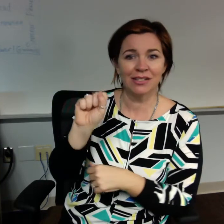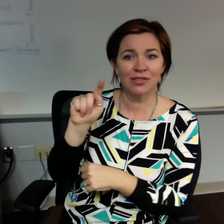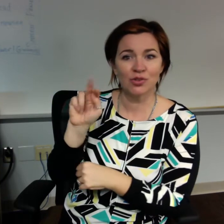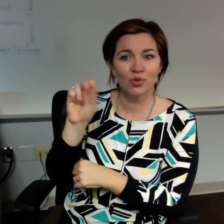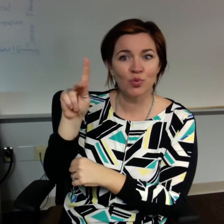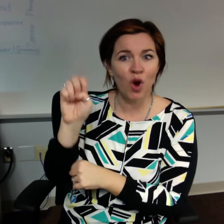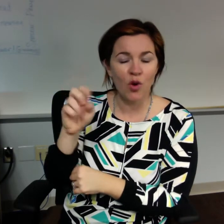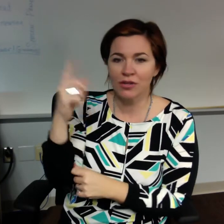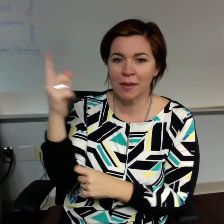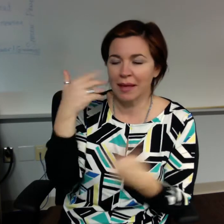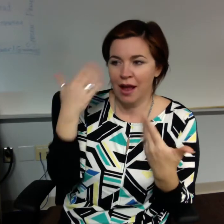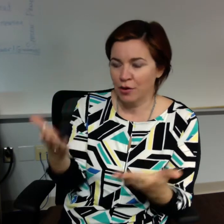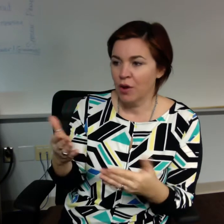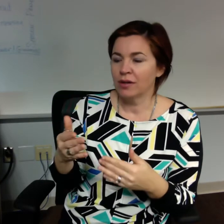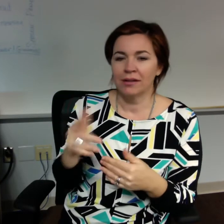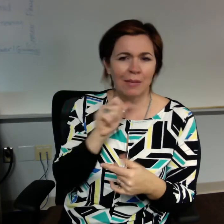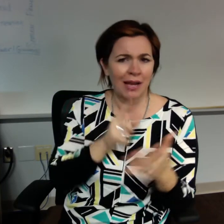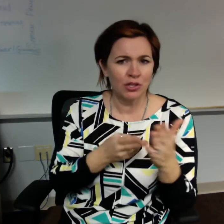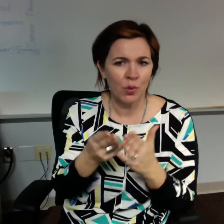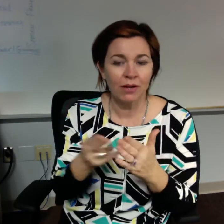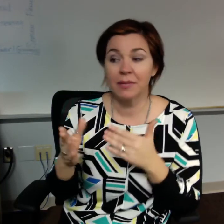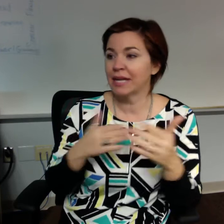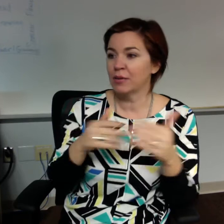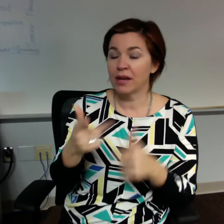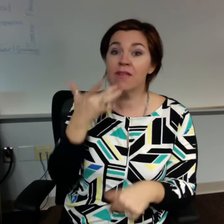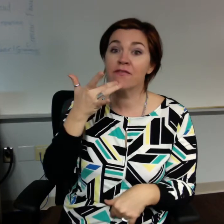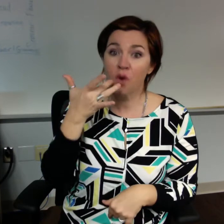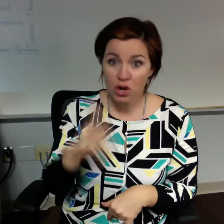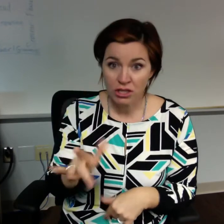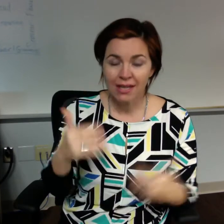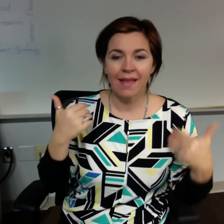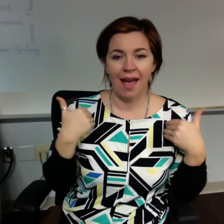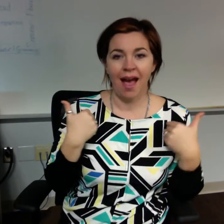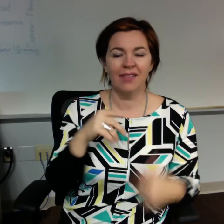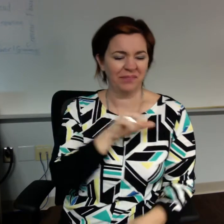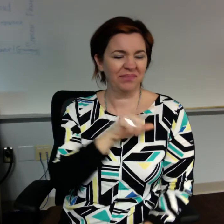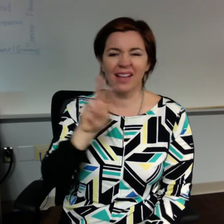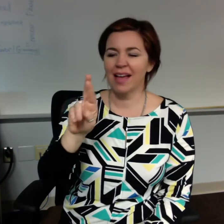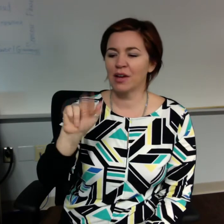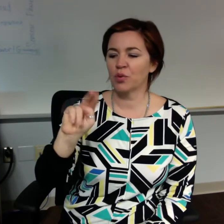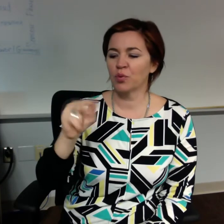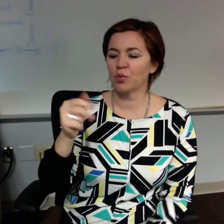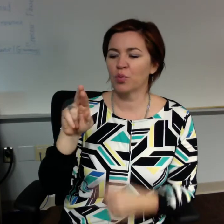fortunately, they did have rangers on site. And they were able to give him